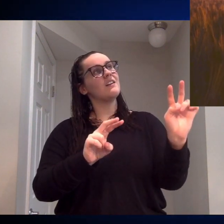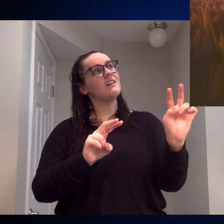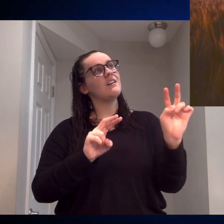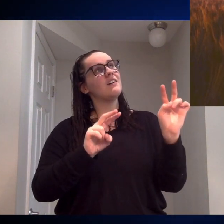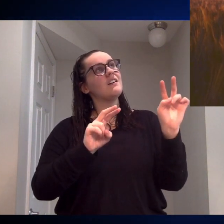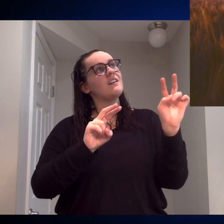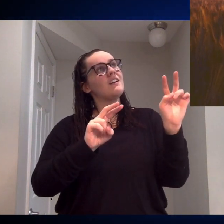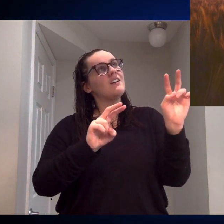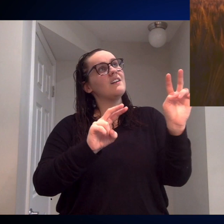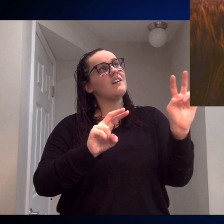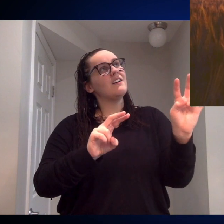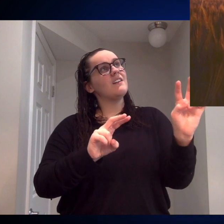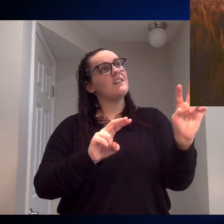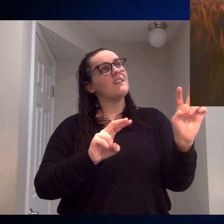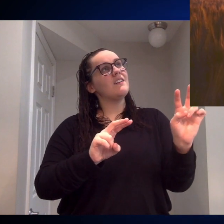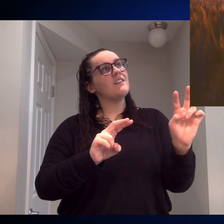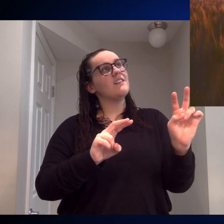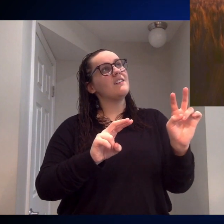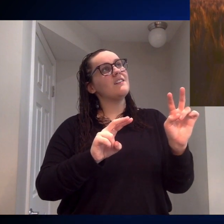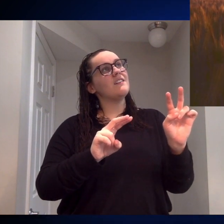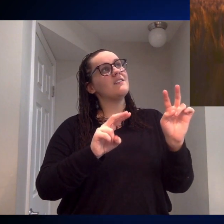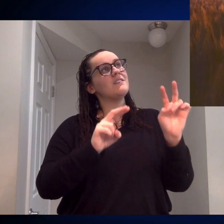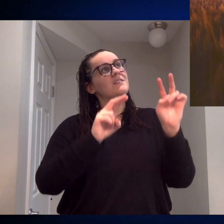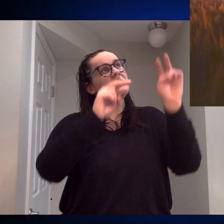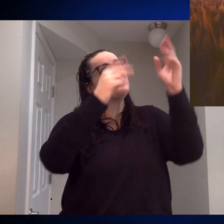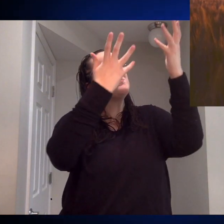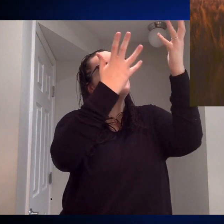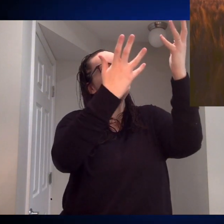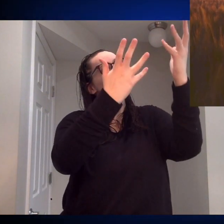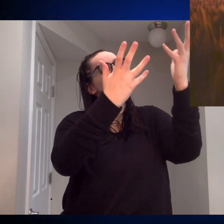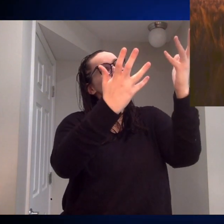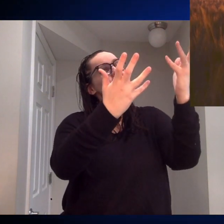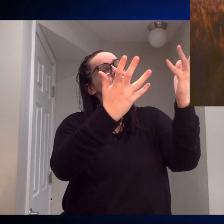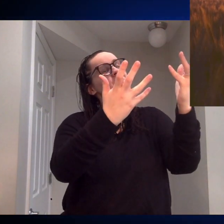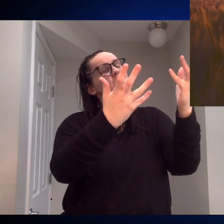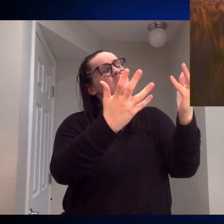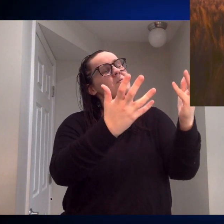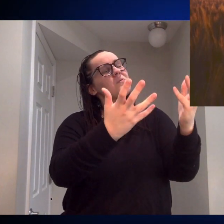to you.